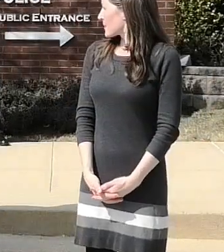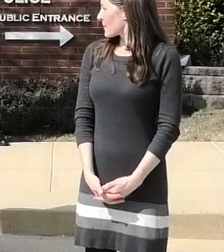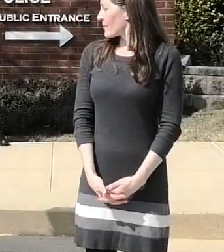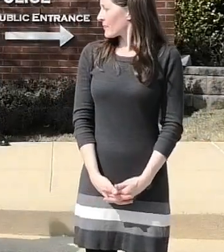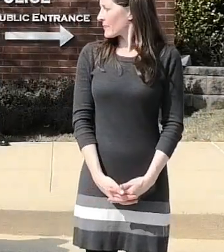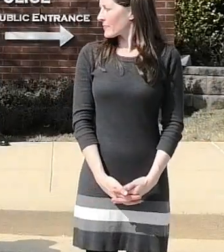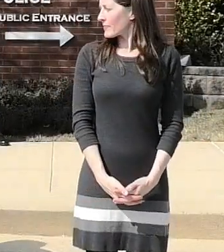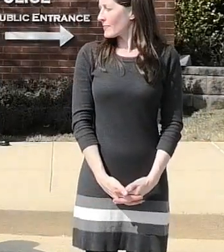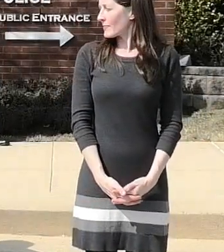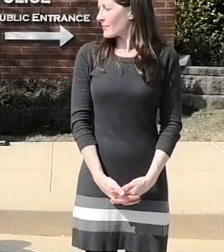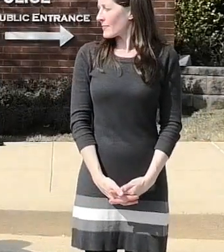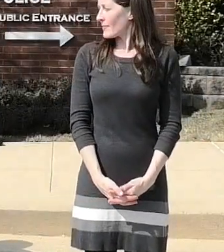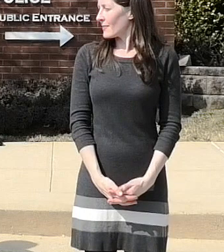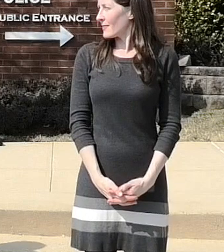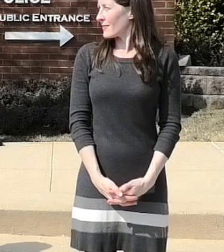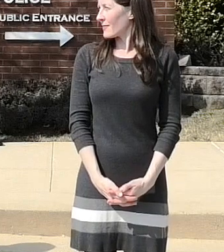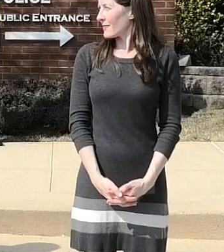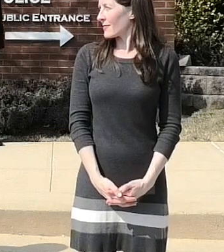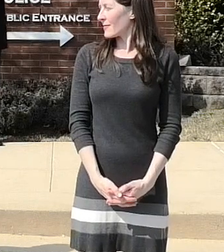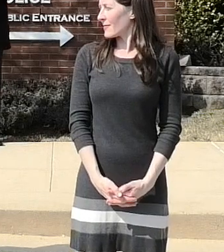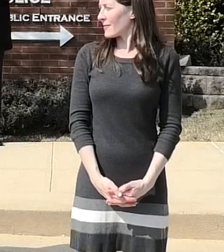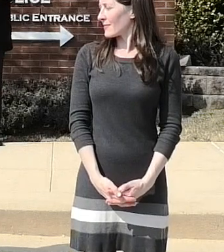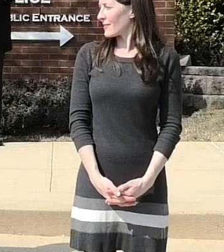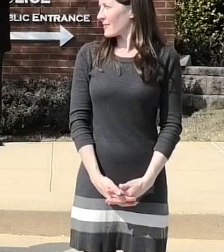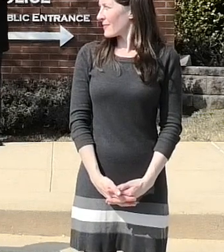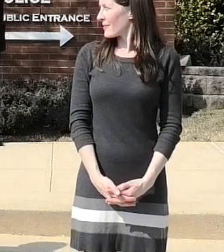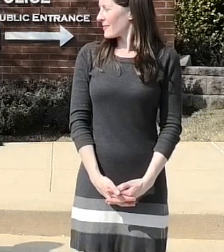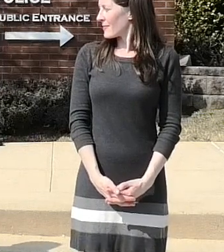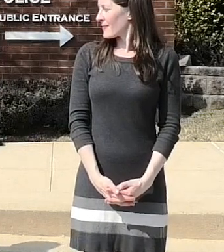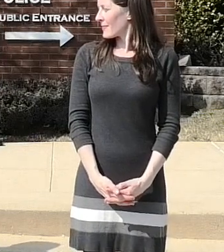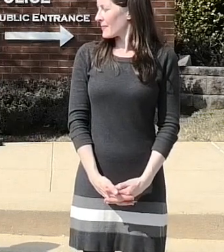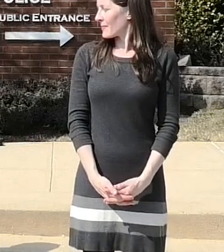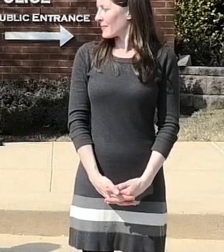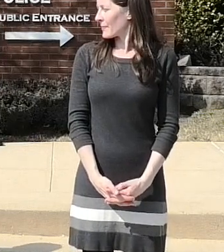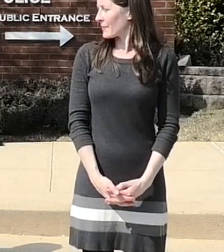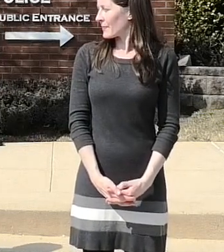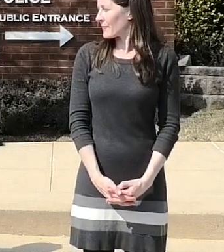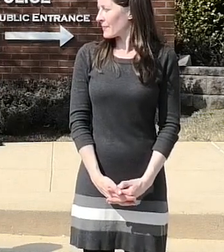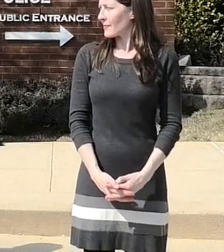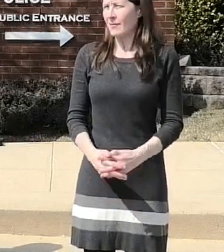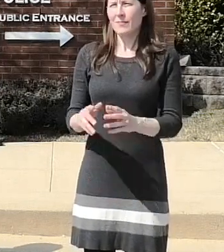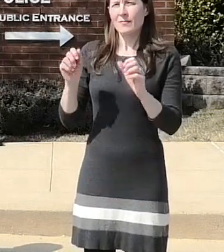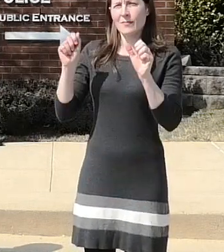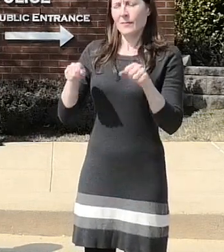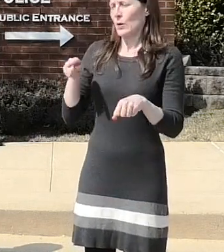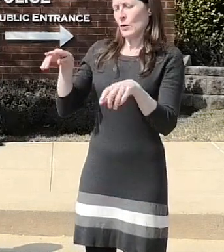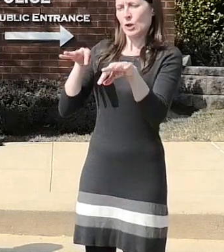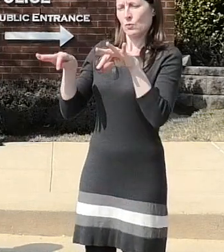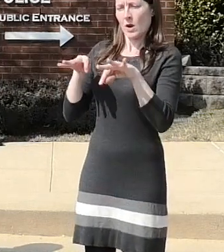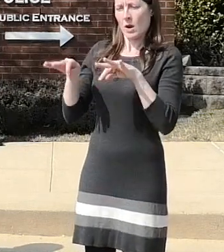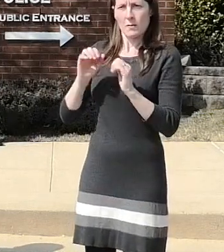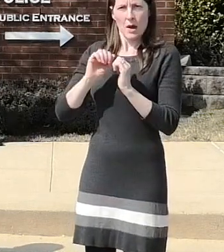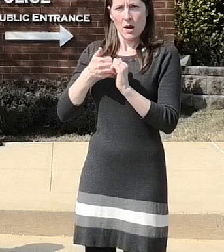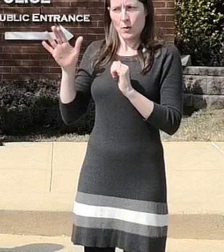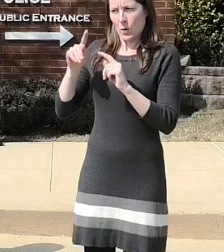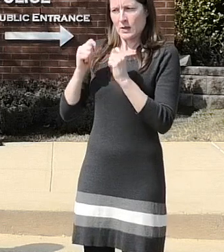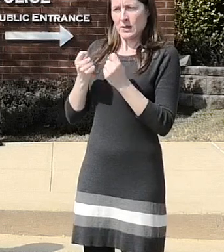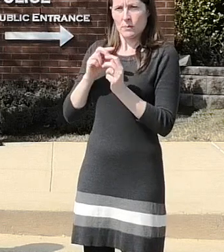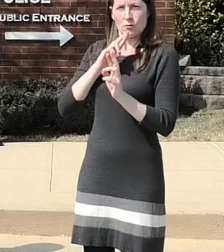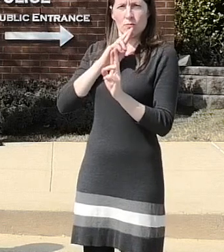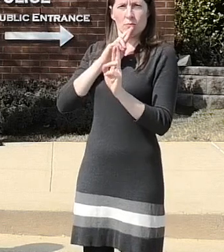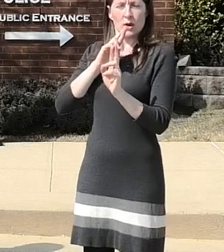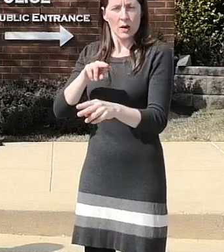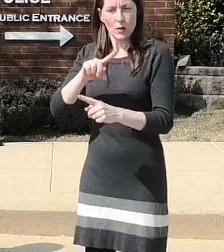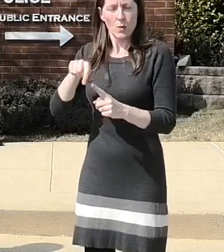would you repeat the question for me could you please describe the reaction on your team as it became clear that your main suspect was a